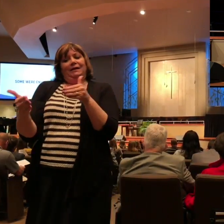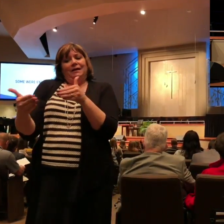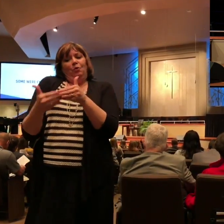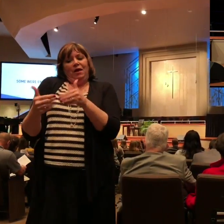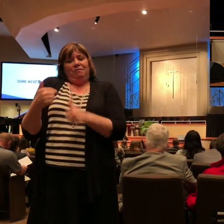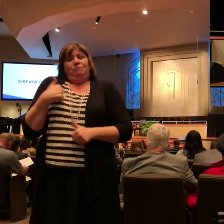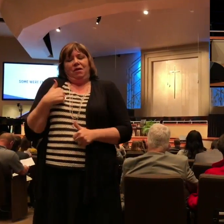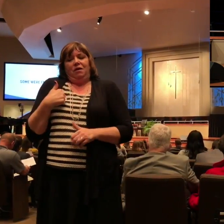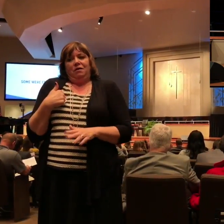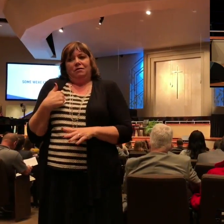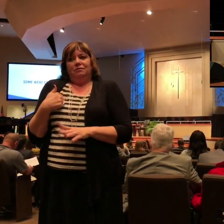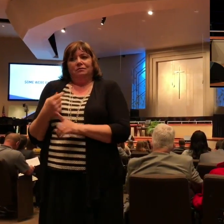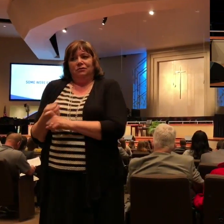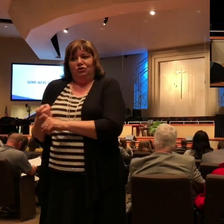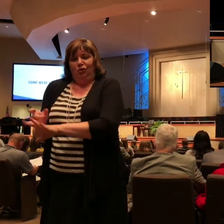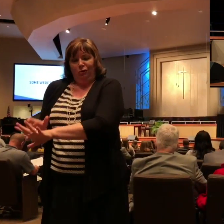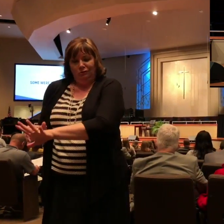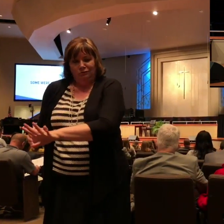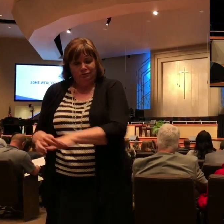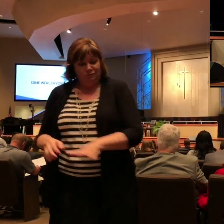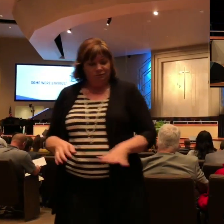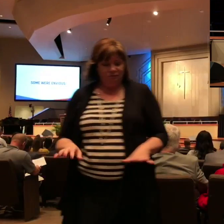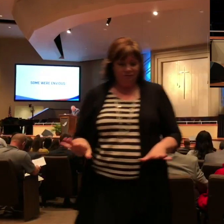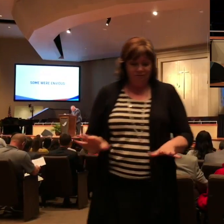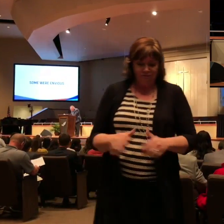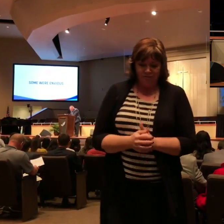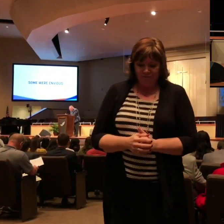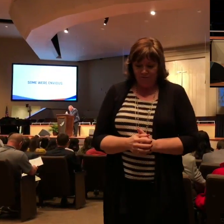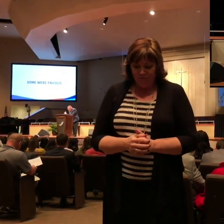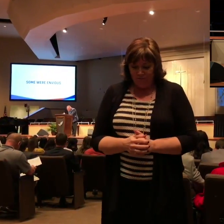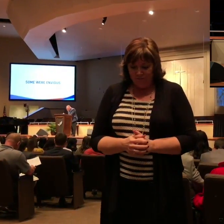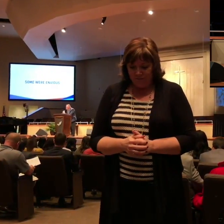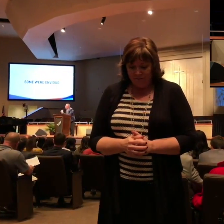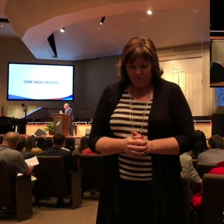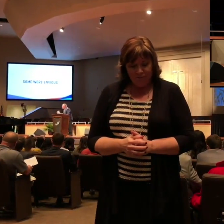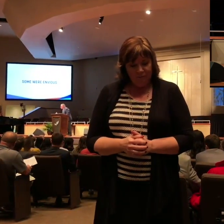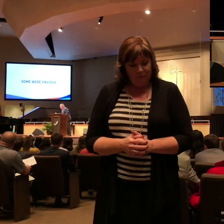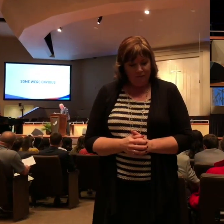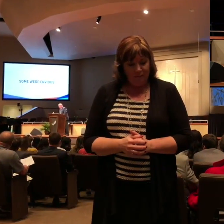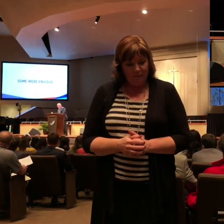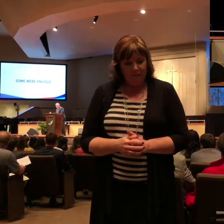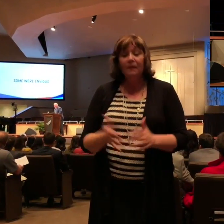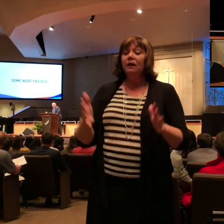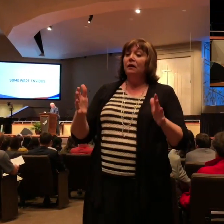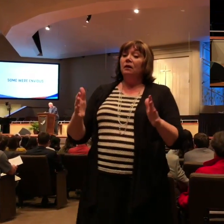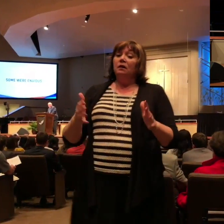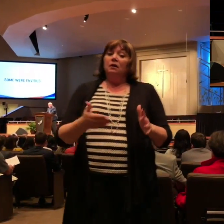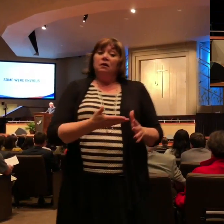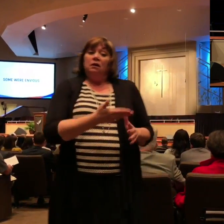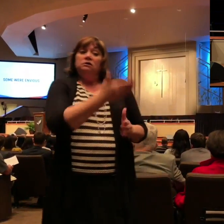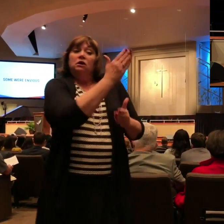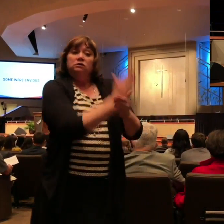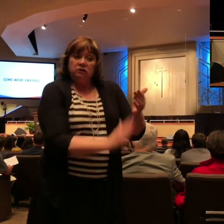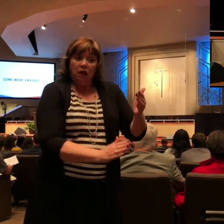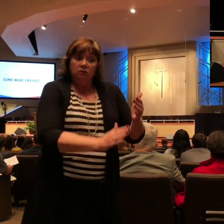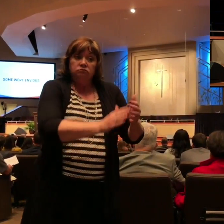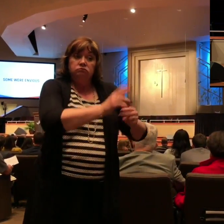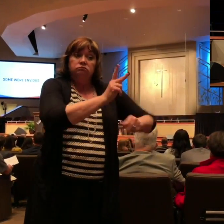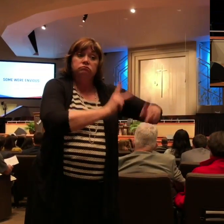and strife. The word translated strife here means fictitious rivalry. So there was this